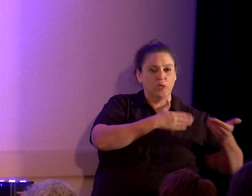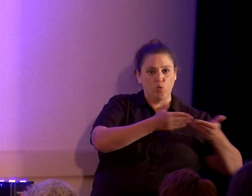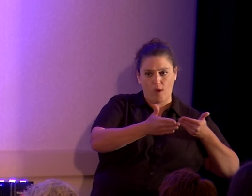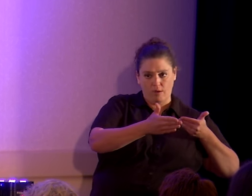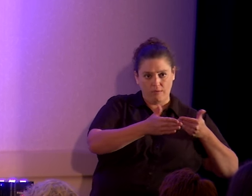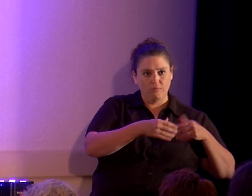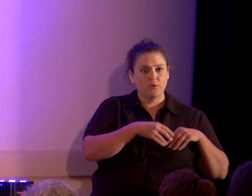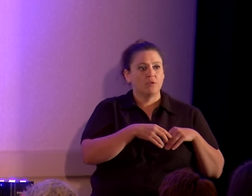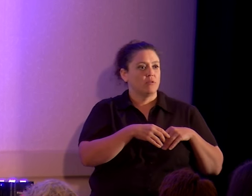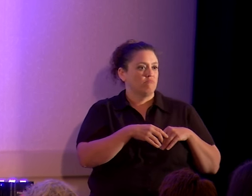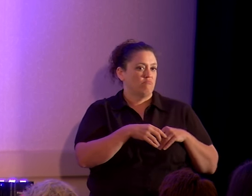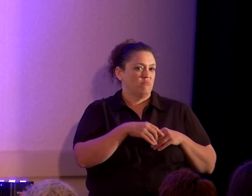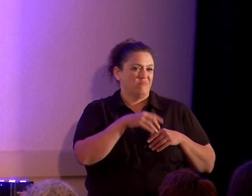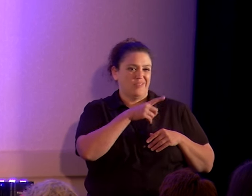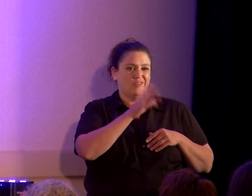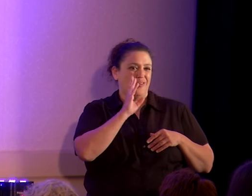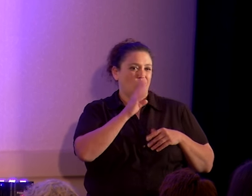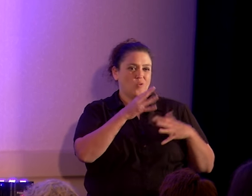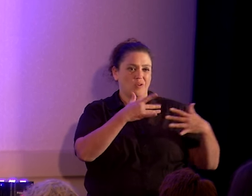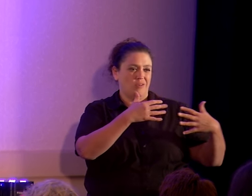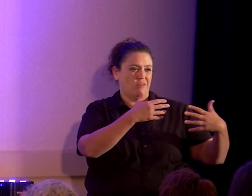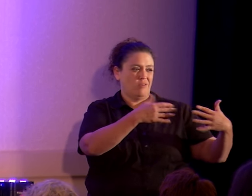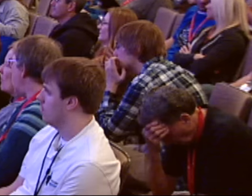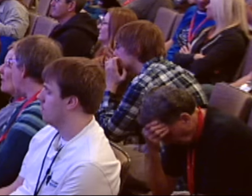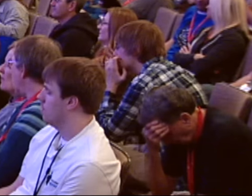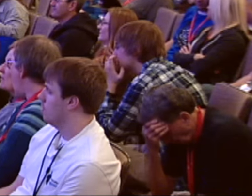They're going to individually go back.